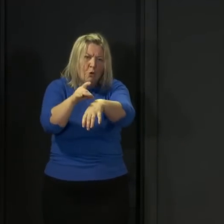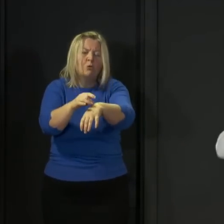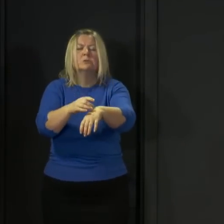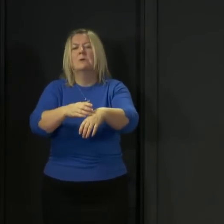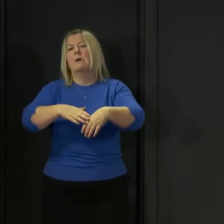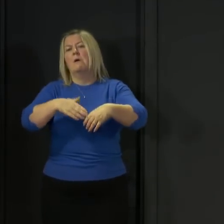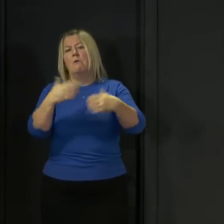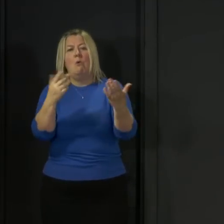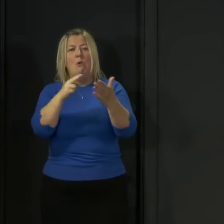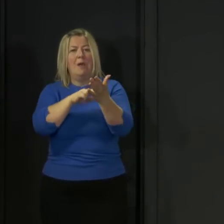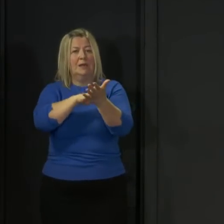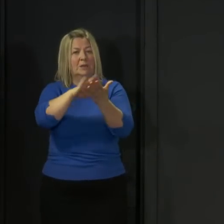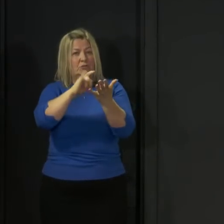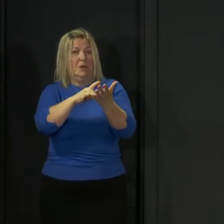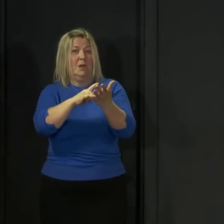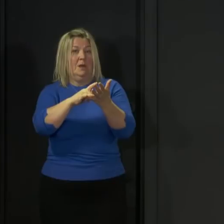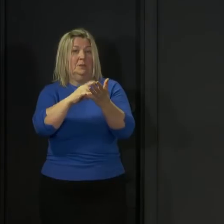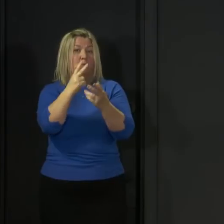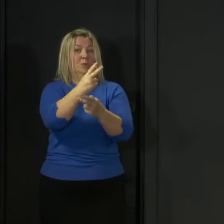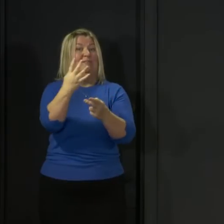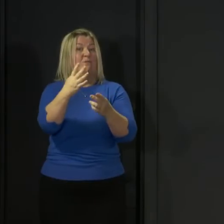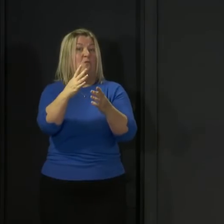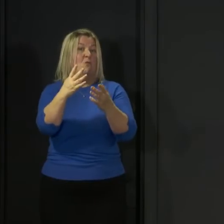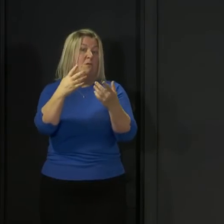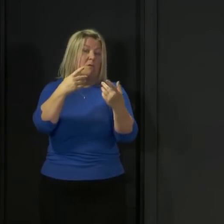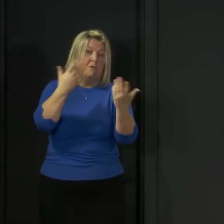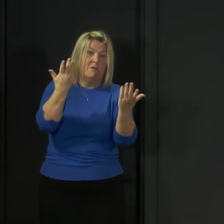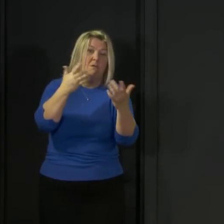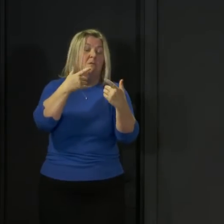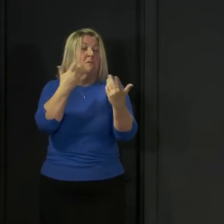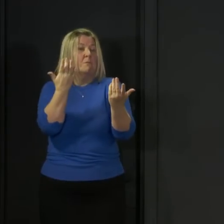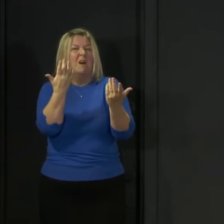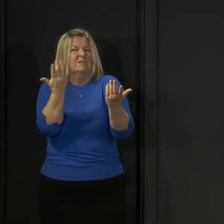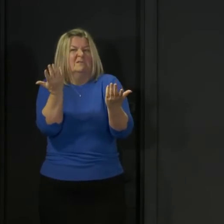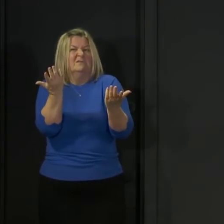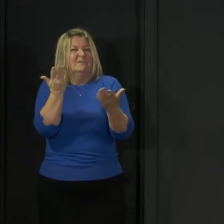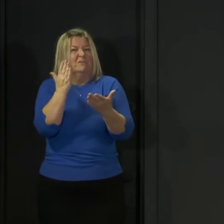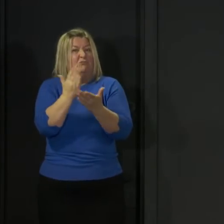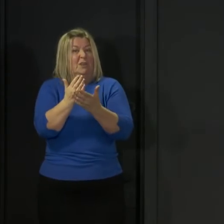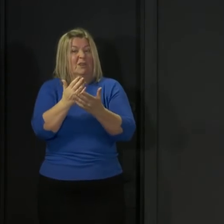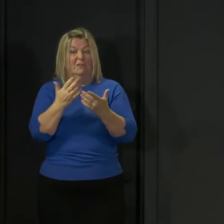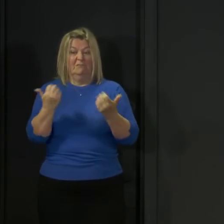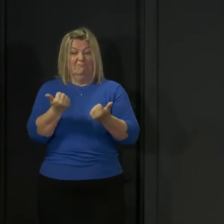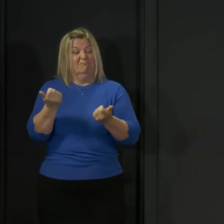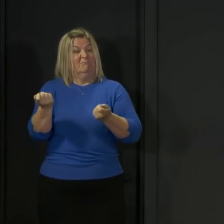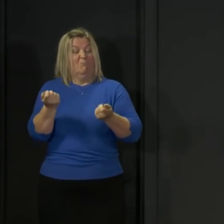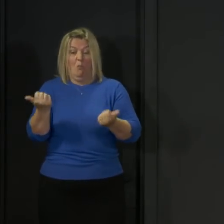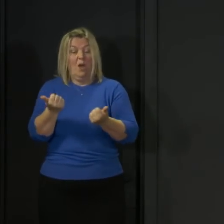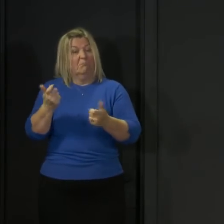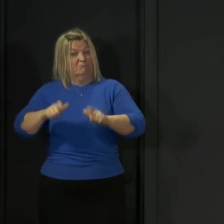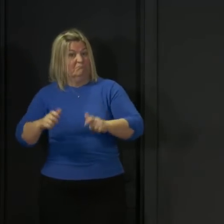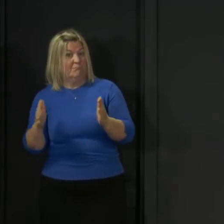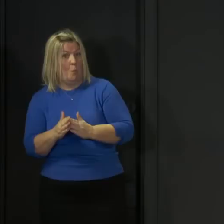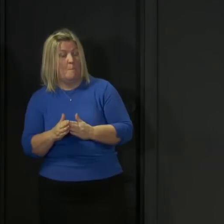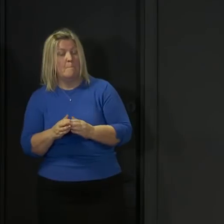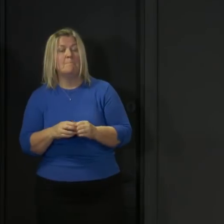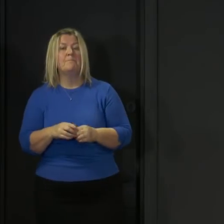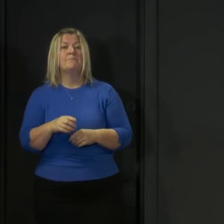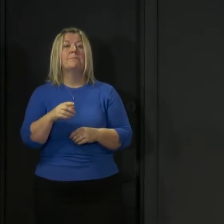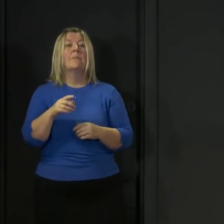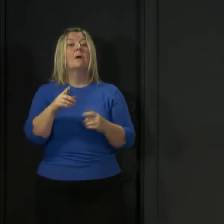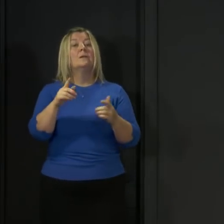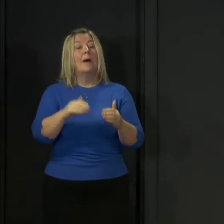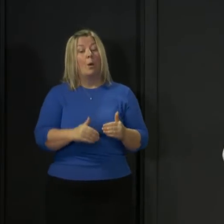be referred on to one of the assessment centres in terms of where we go with this so as we move into test trace